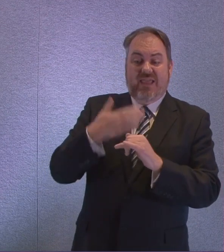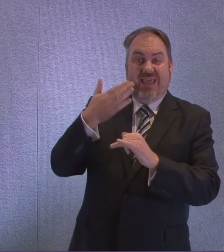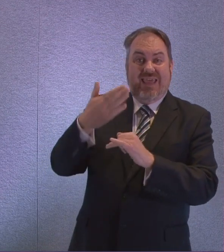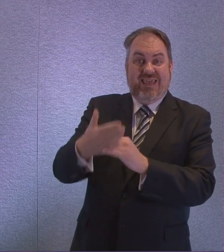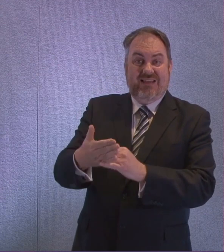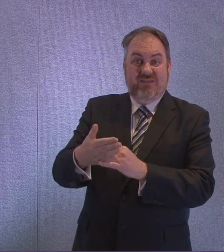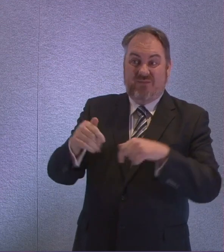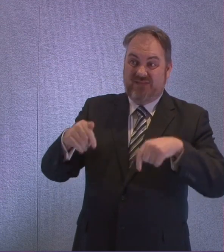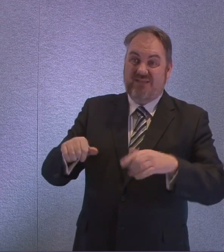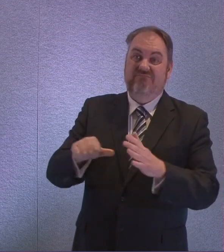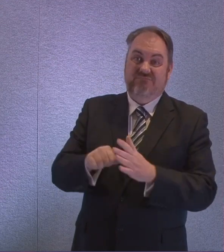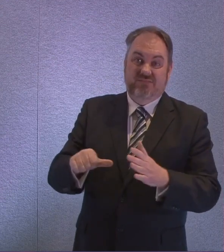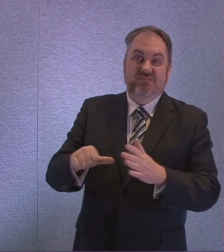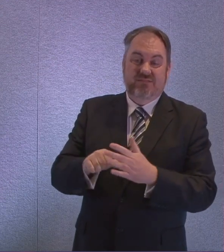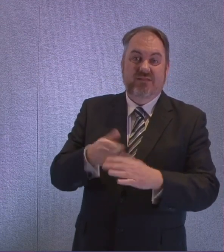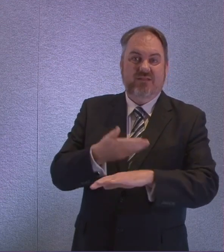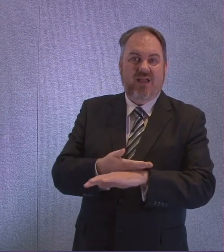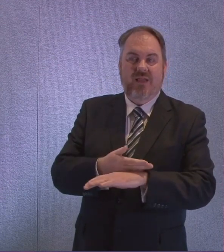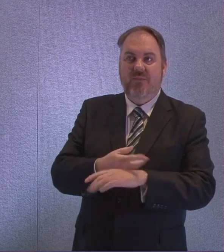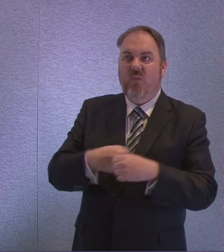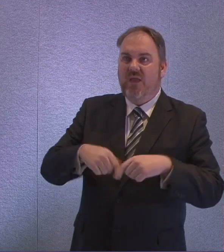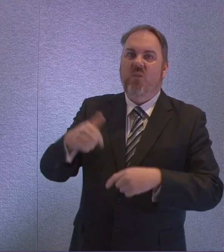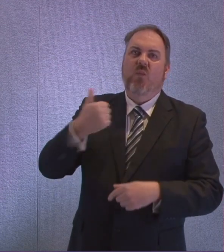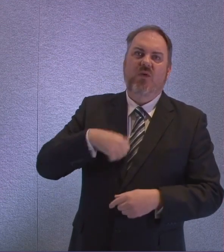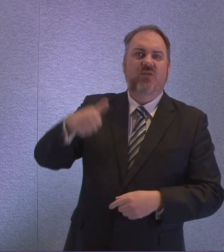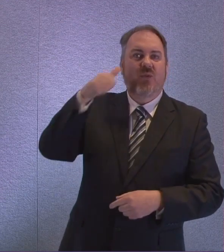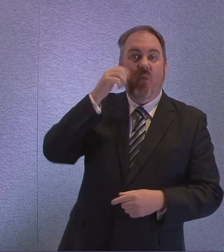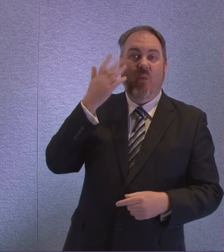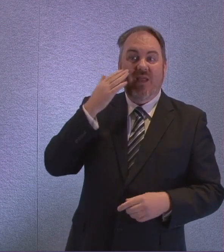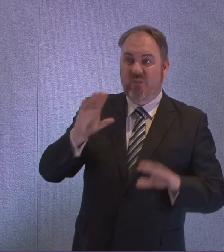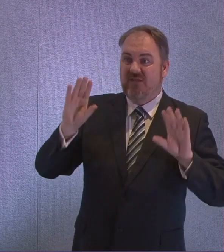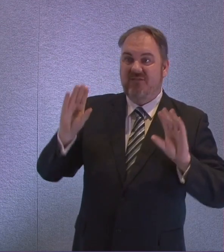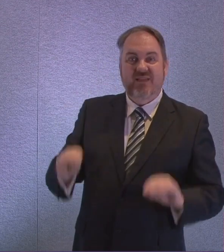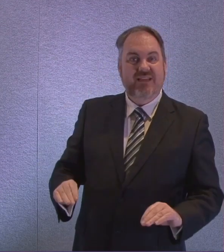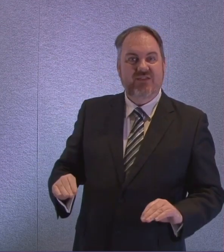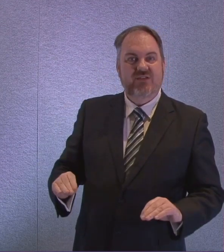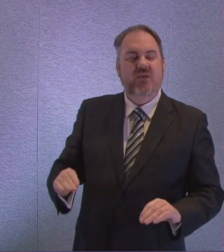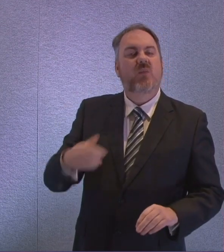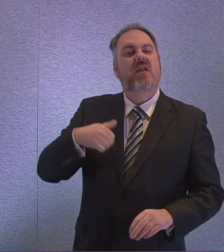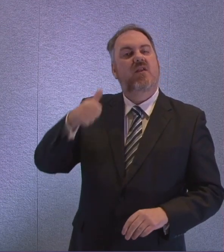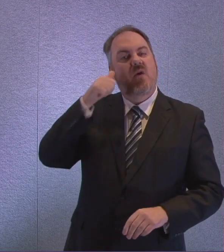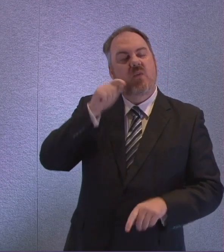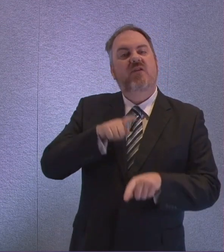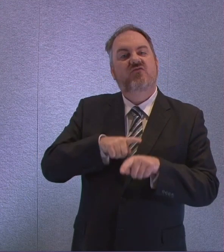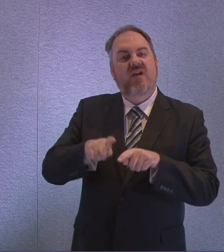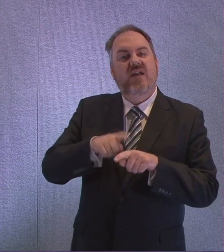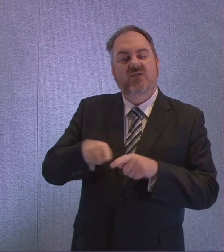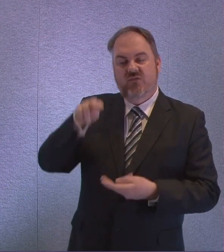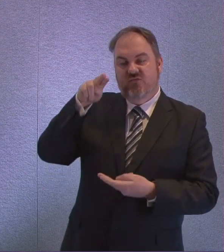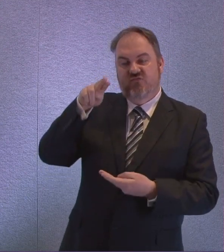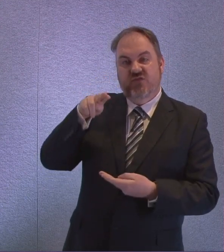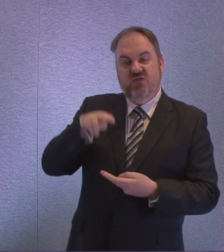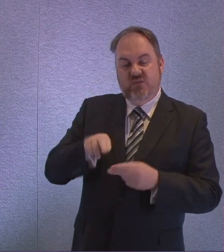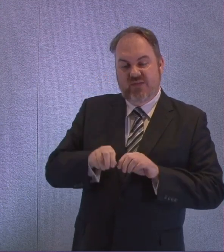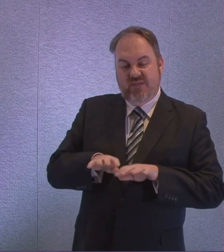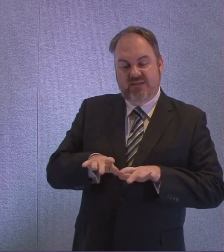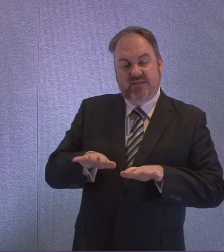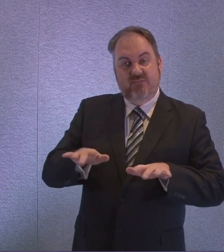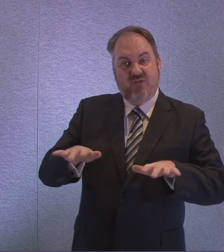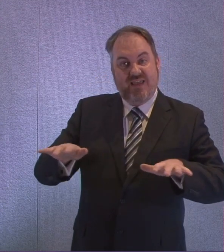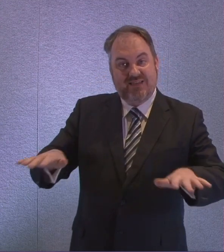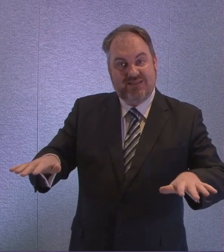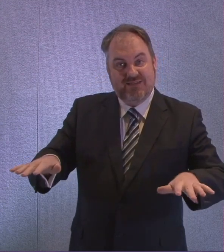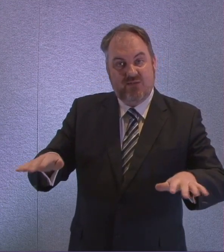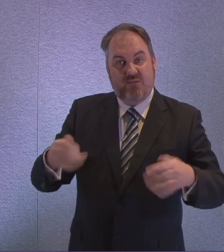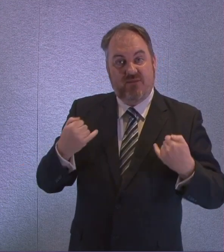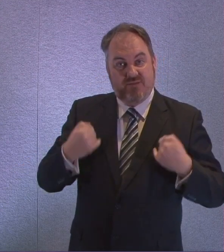I mean, everybody wants to know when it will end. We realise that the key thing is to flatten the curve, to reduce acute pressure in the NHS. And we know that for the moment, as you